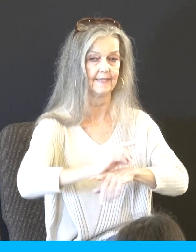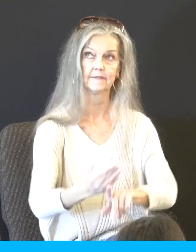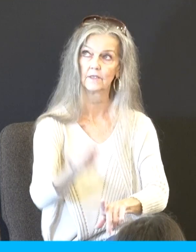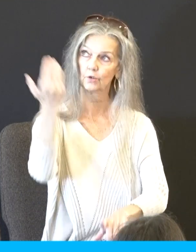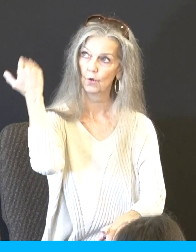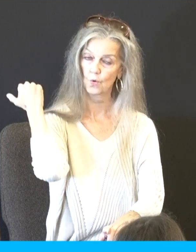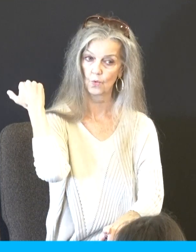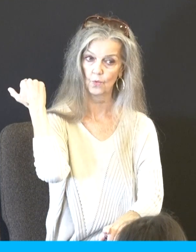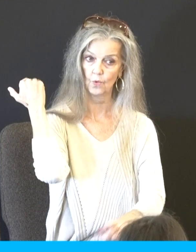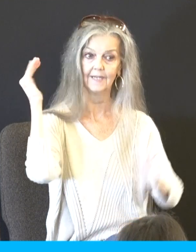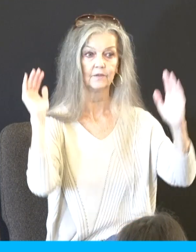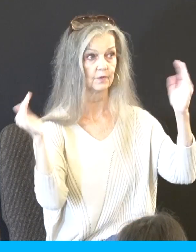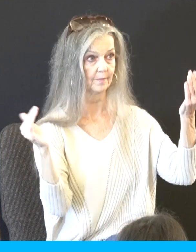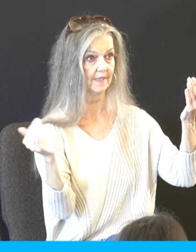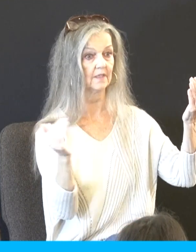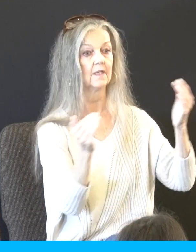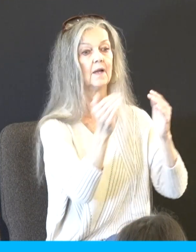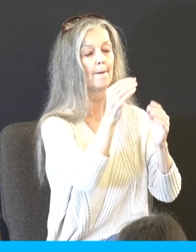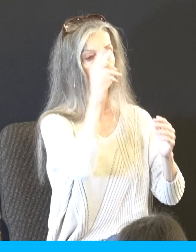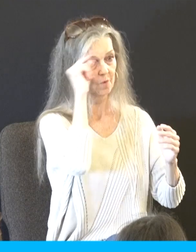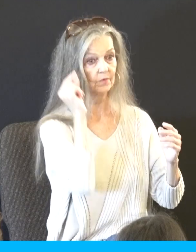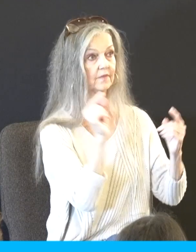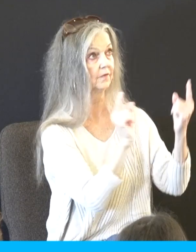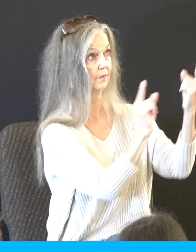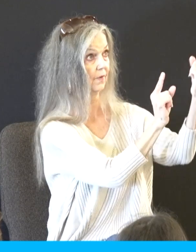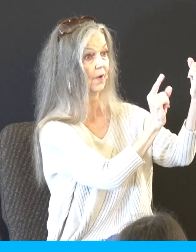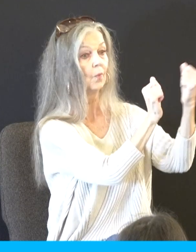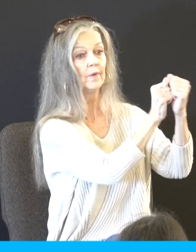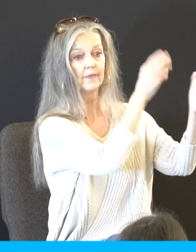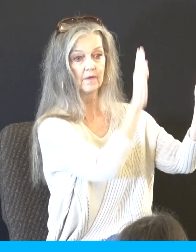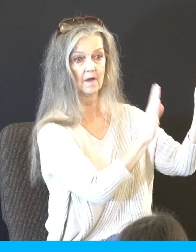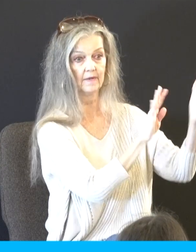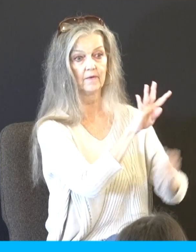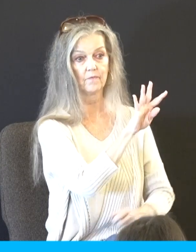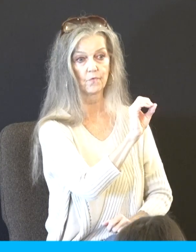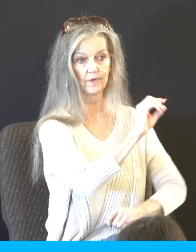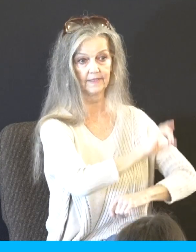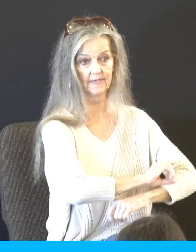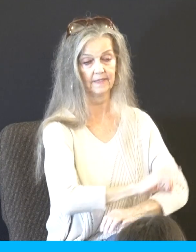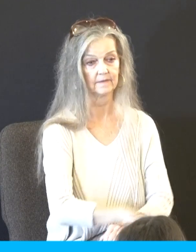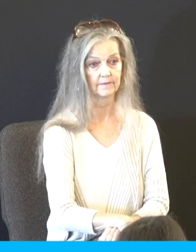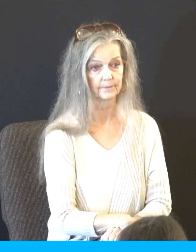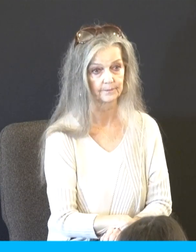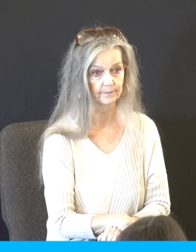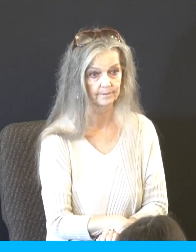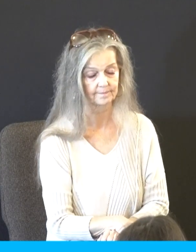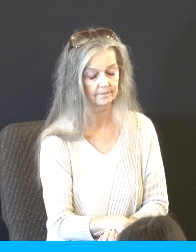Does everybody got the time frame? And that's, okay, it's a weather event, and if you're there, it's obviously more impactful to you than if here on the West